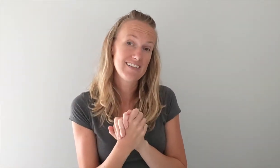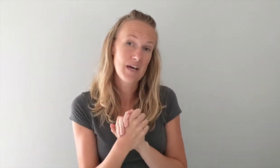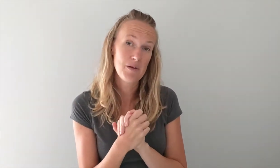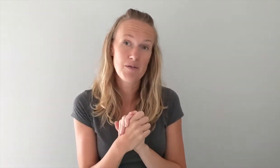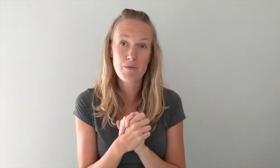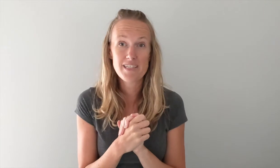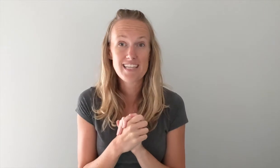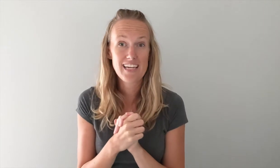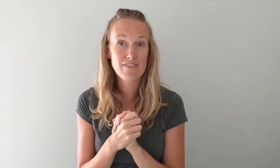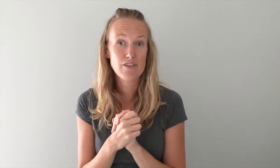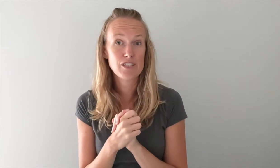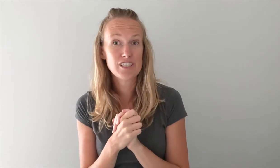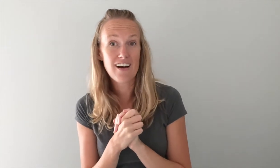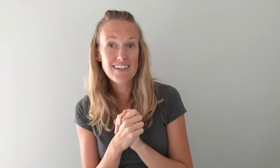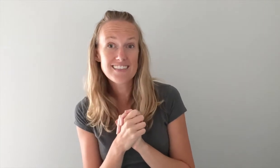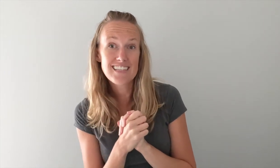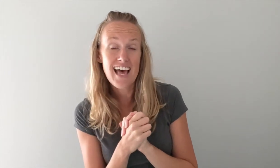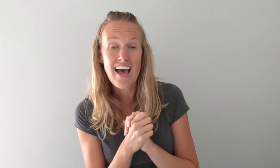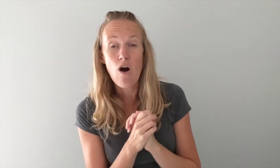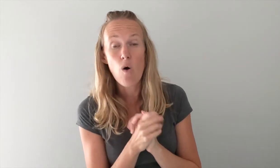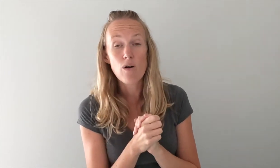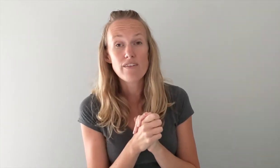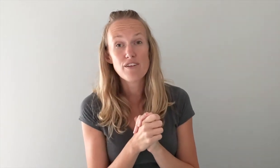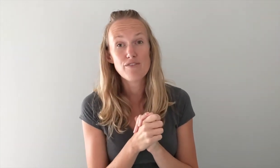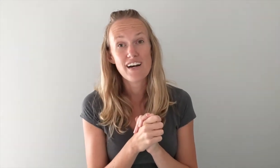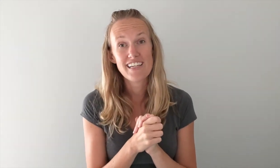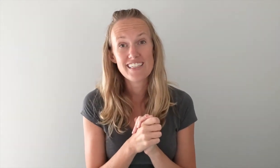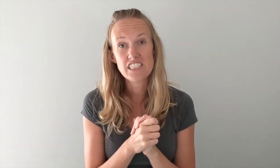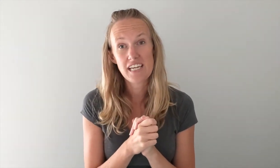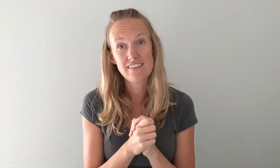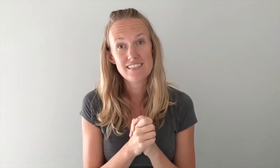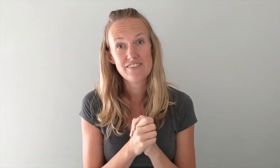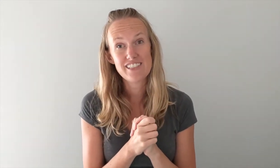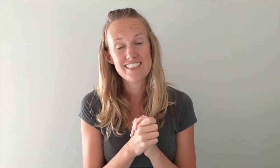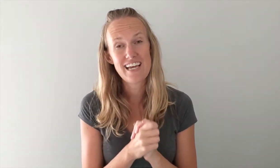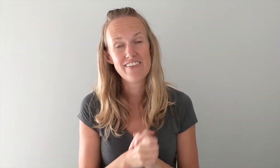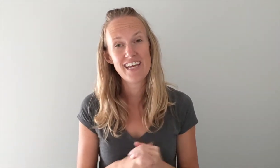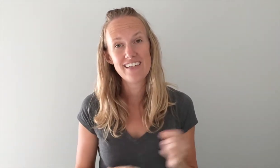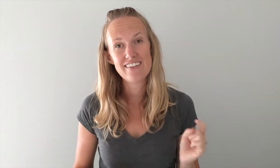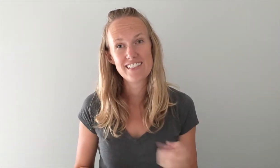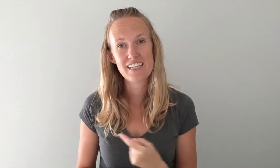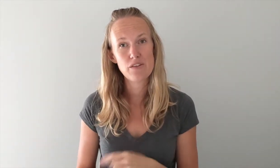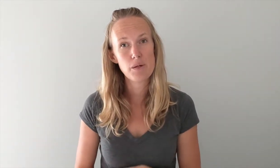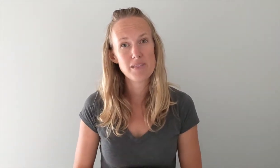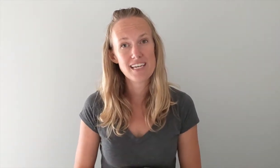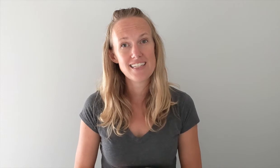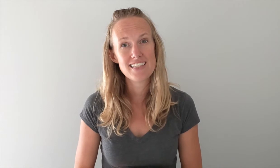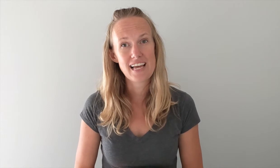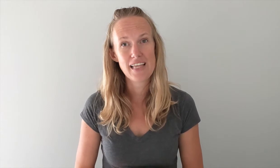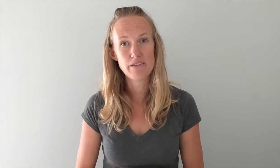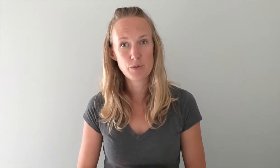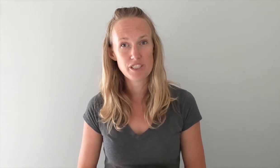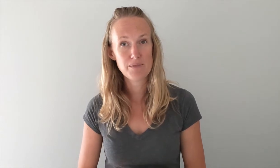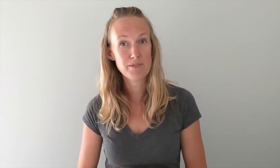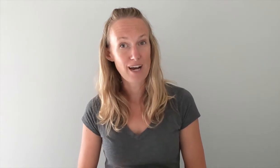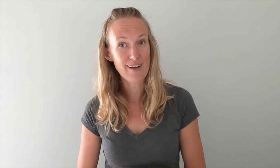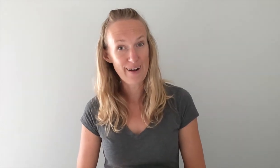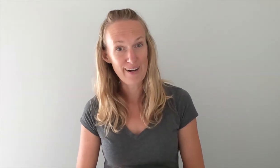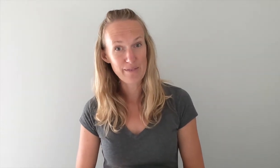that way you won't miss any future songs or if you find the channel difficult to navigate you can check out the website sign language worship.com.